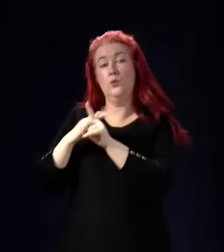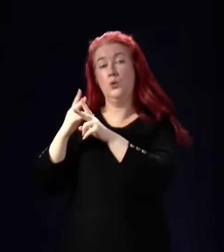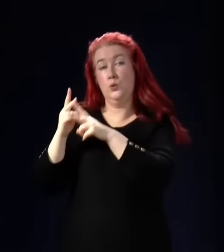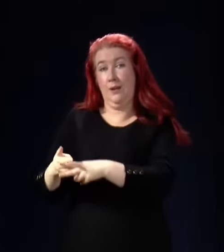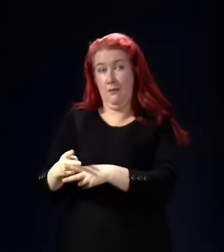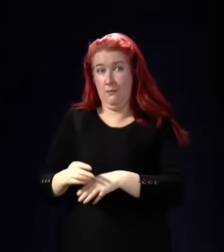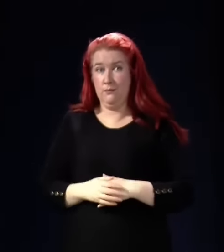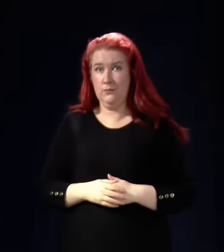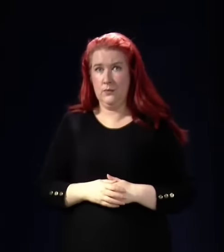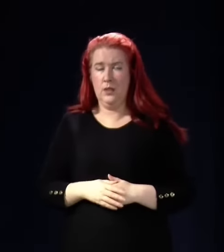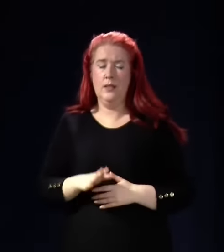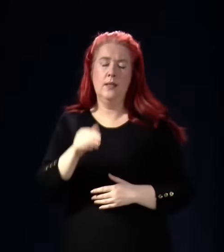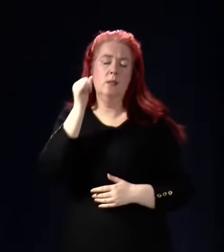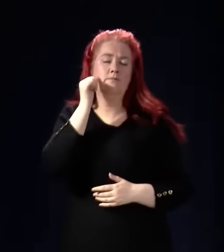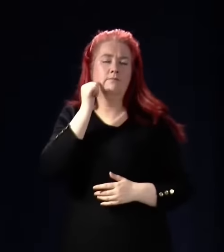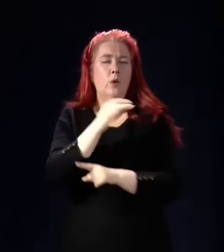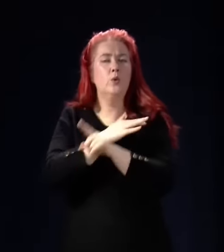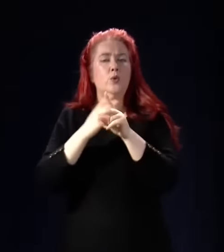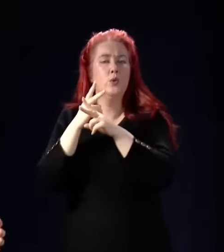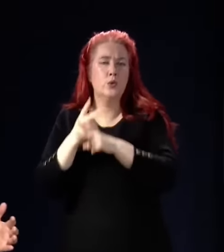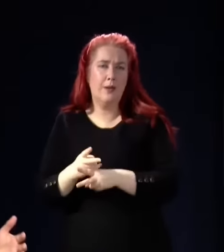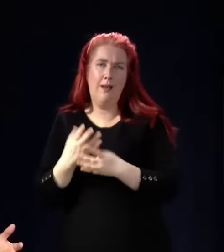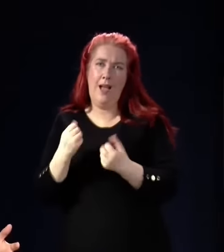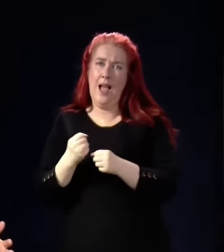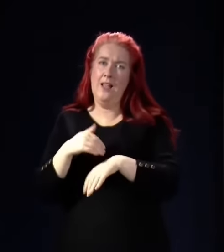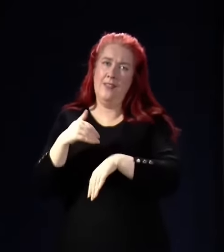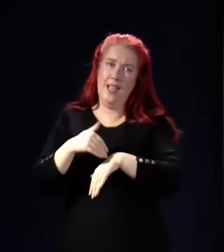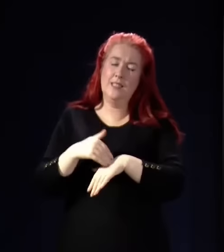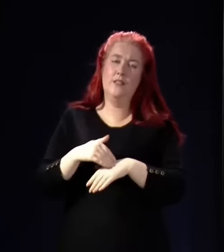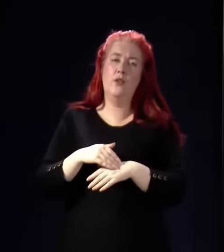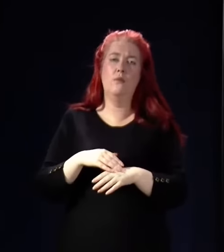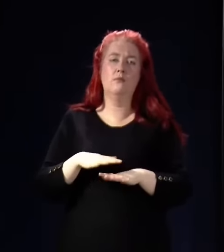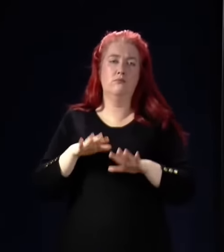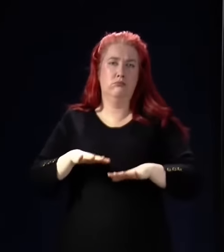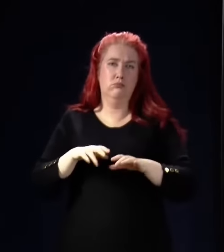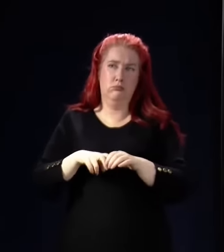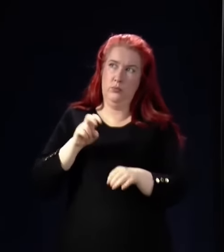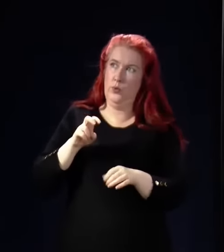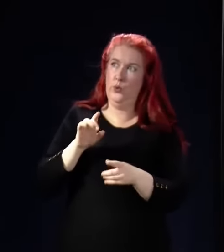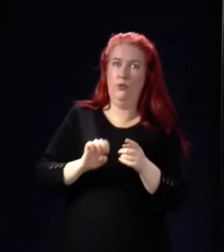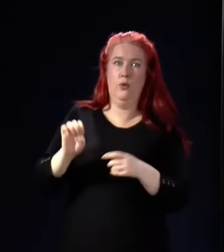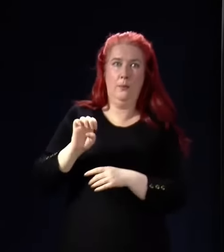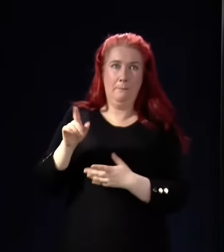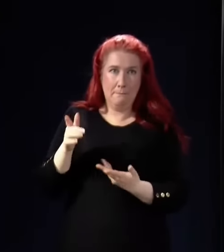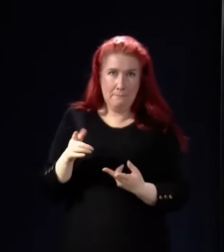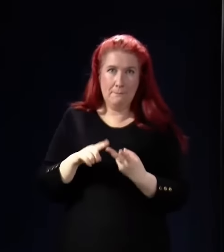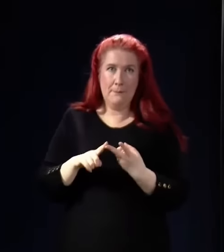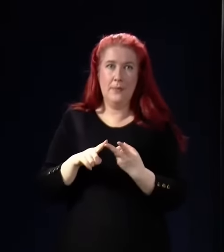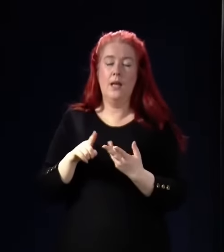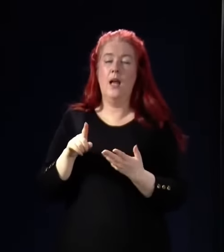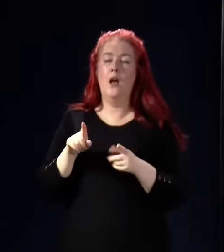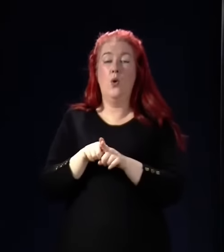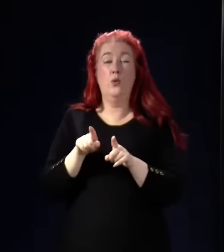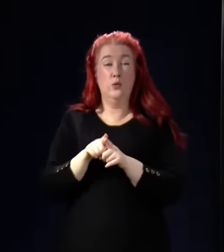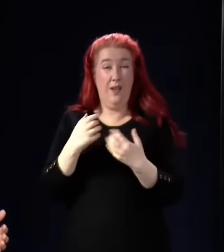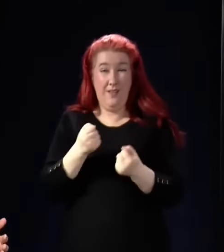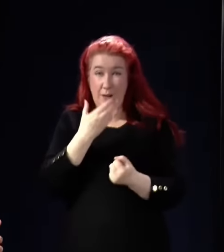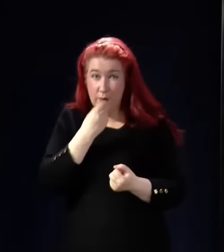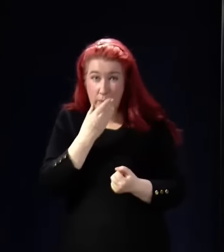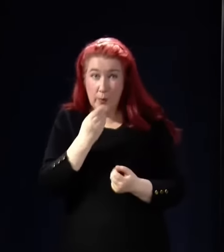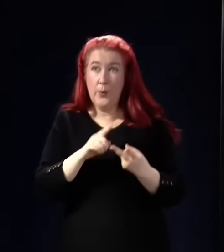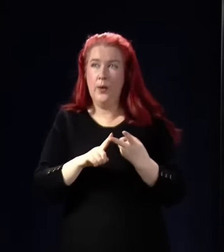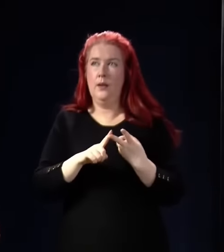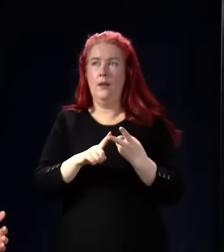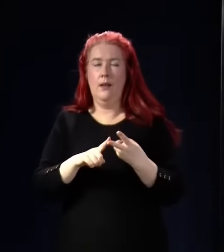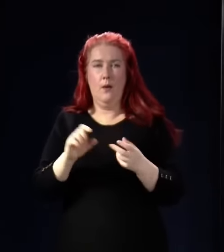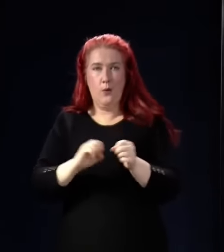say that social care is not immune to not just the pressures of Brexit and the pandemic, or indeed the cost crisis, but where we have flu outbreaks and outbreaks of